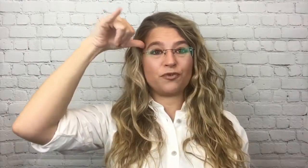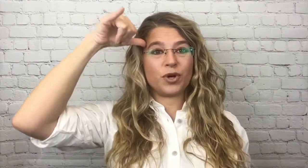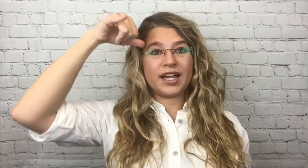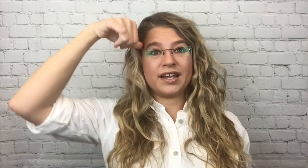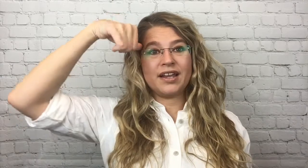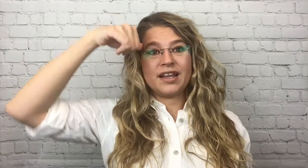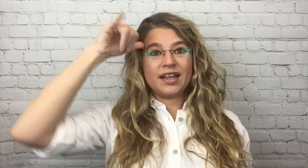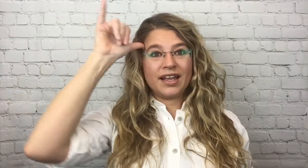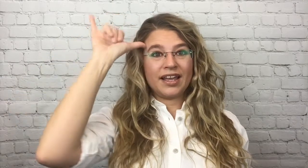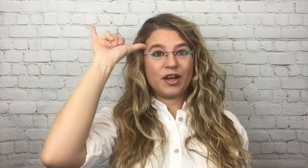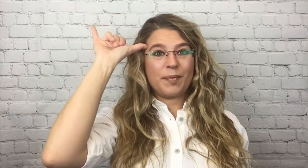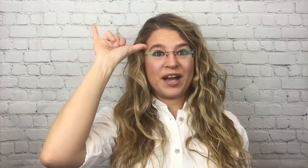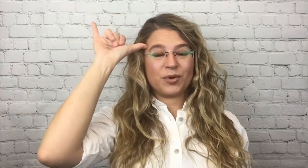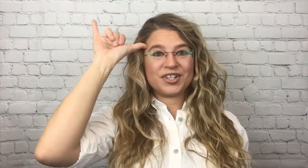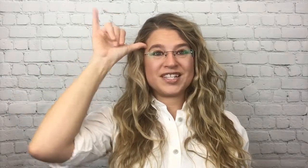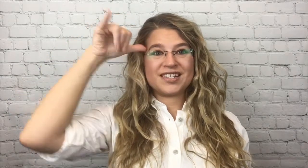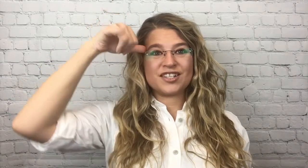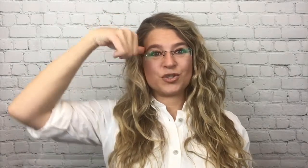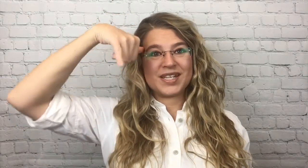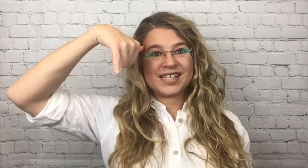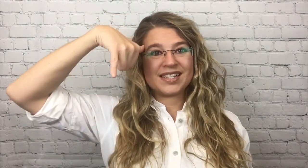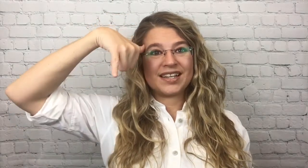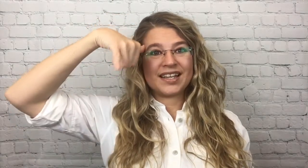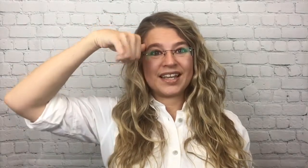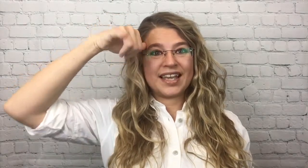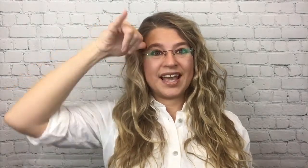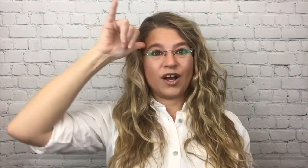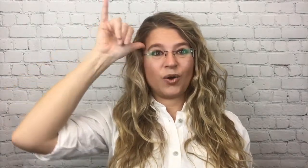forehead and go backwards. Twist. Cow.